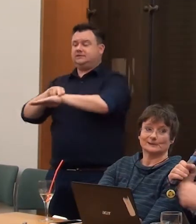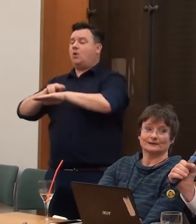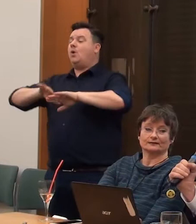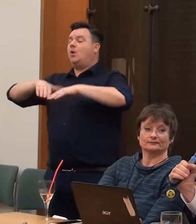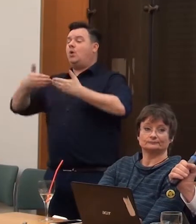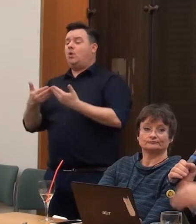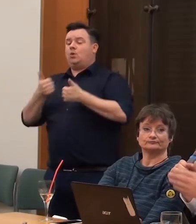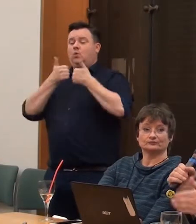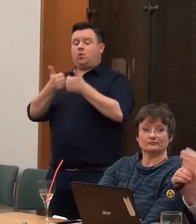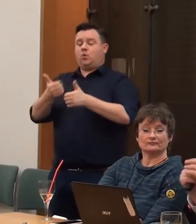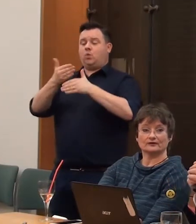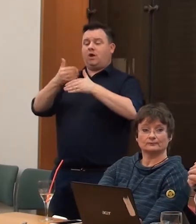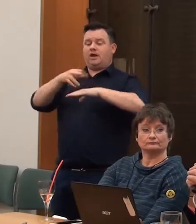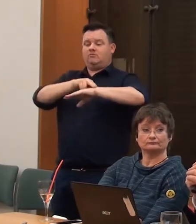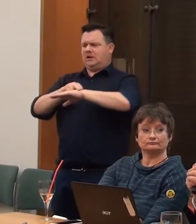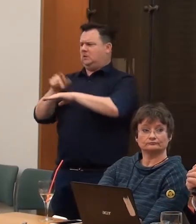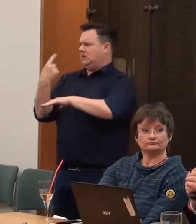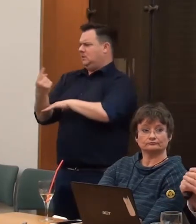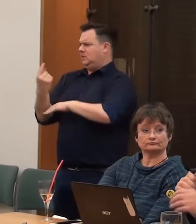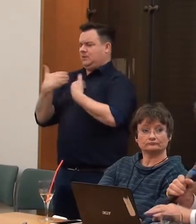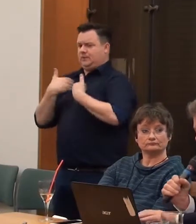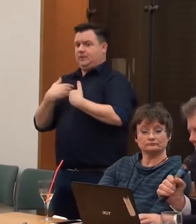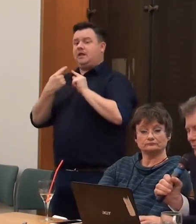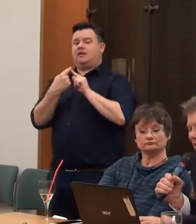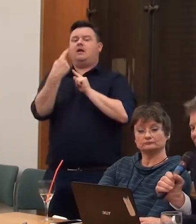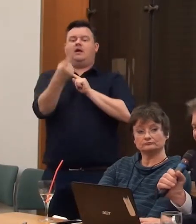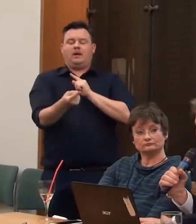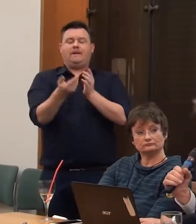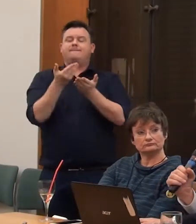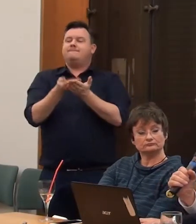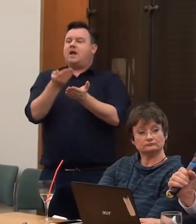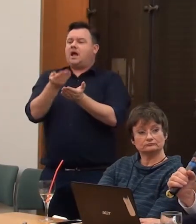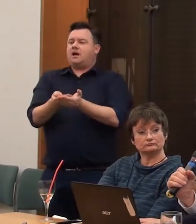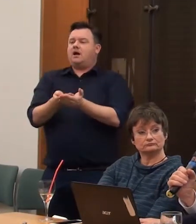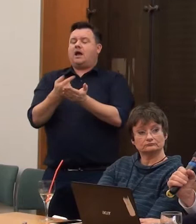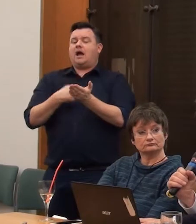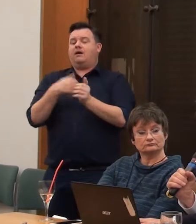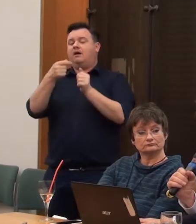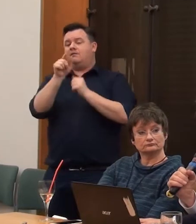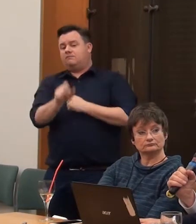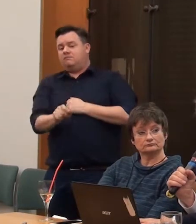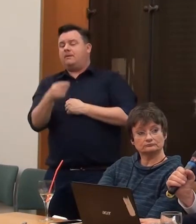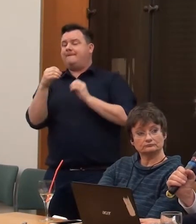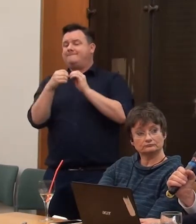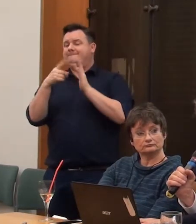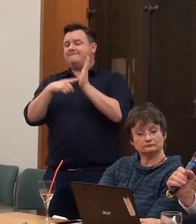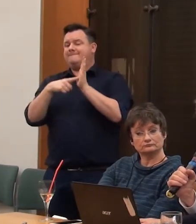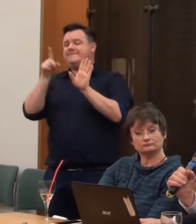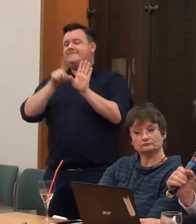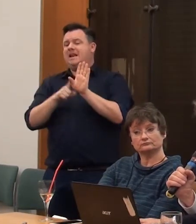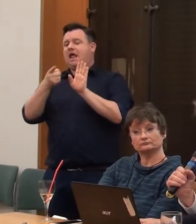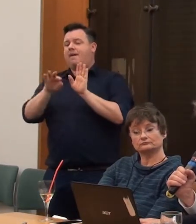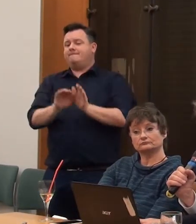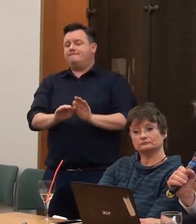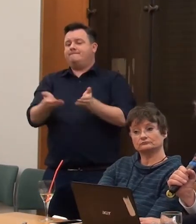who is now wealthy. And on the other side of the street, the beggars, including a well-known figure around my uncle, Billy in the Bowl, who pushed